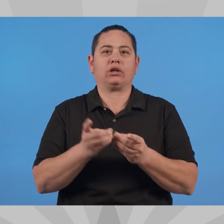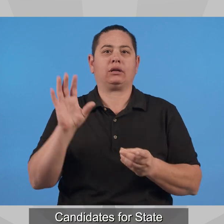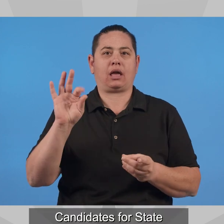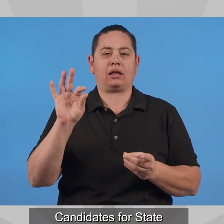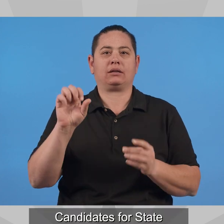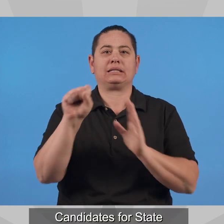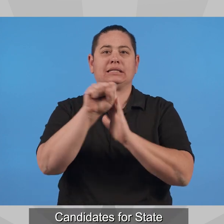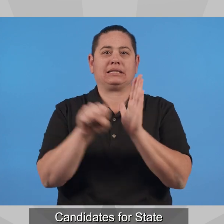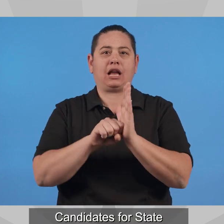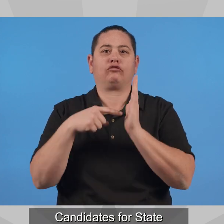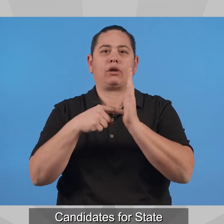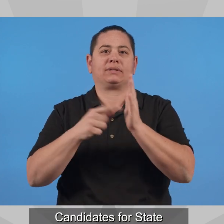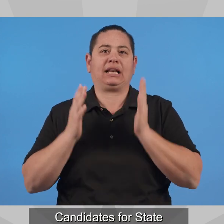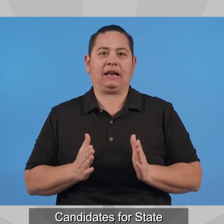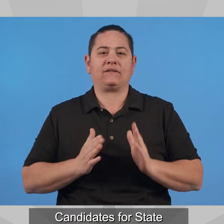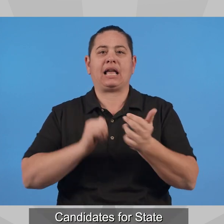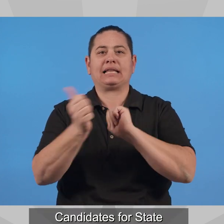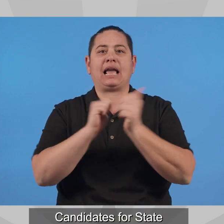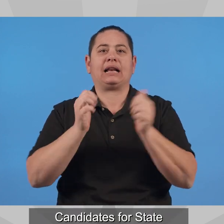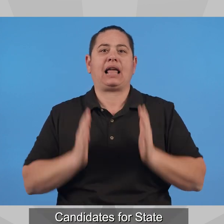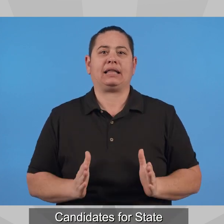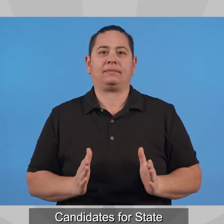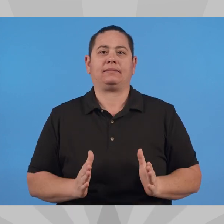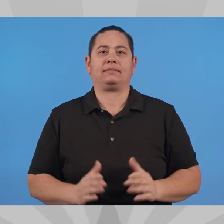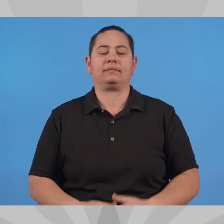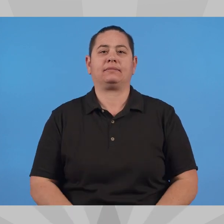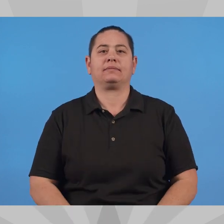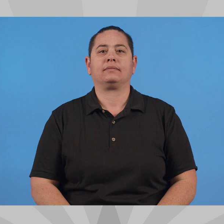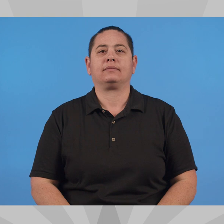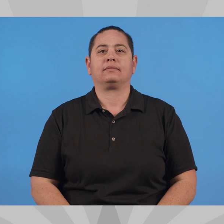Candidates for state representative, District 9.